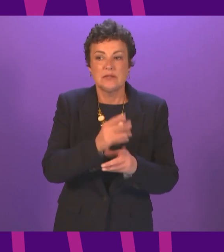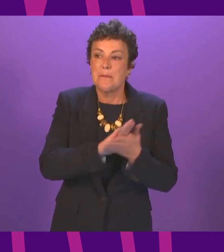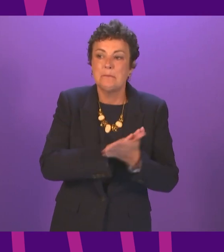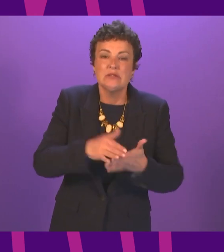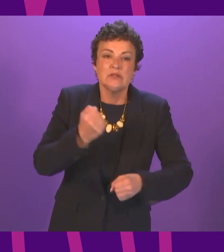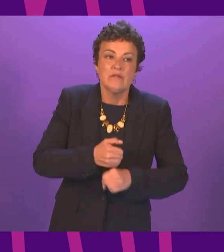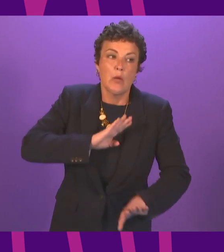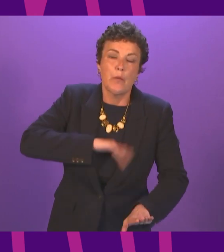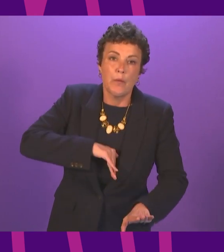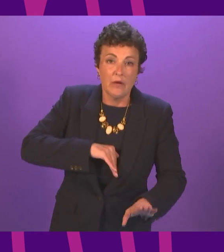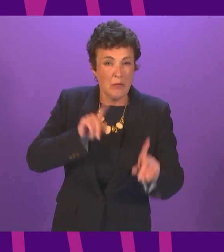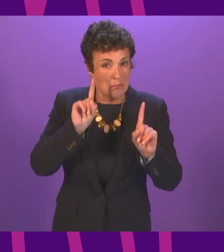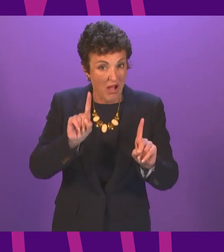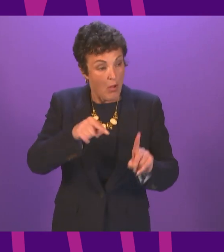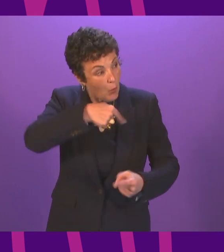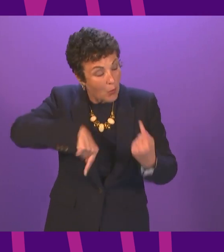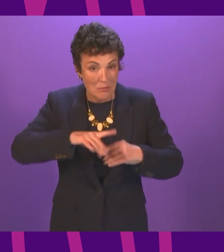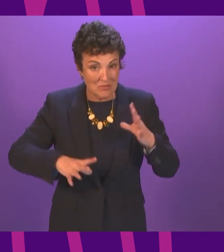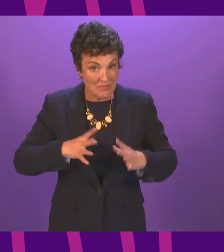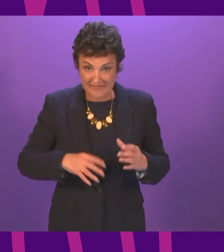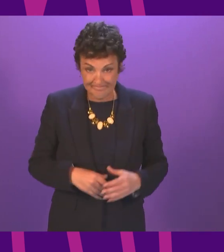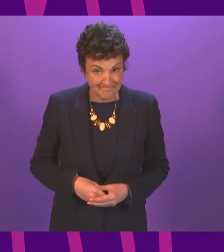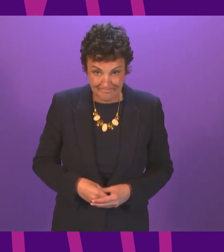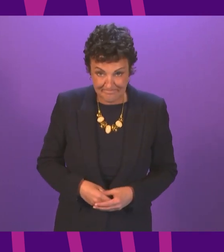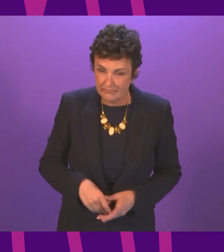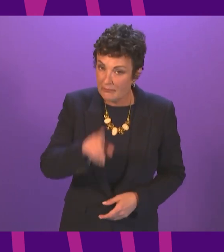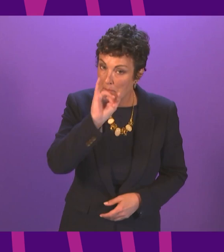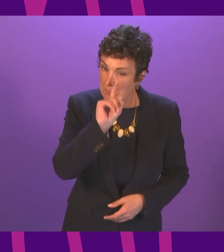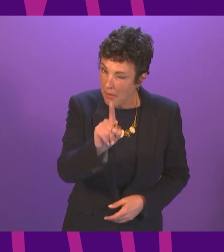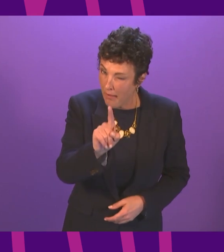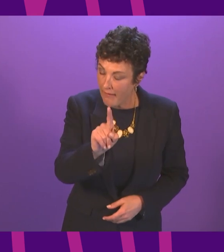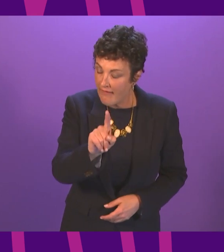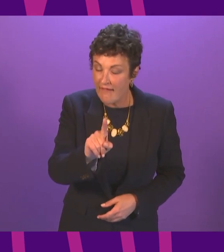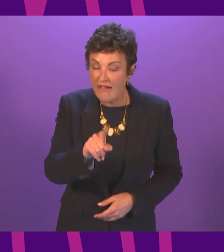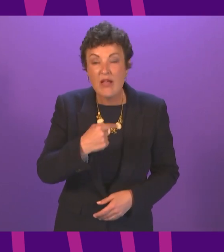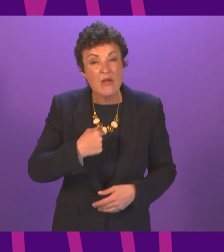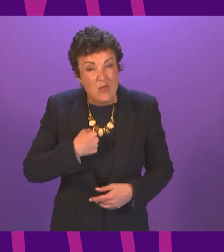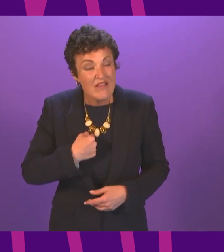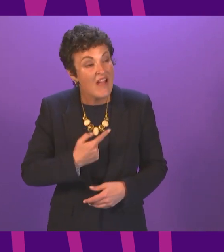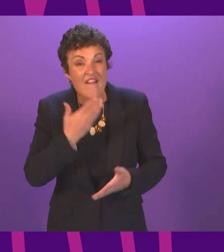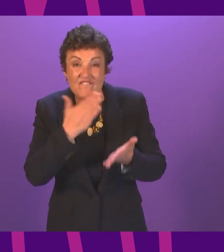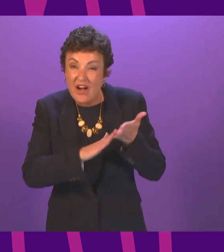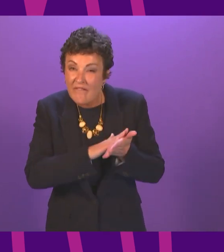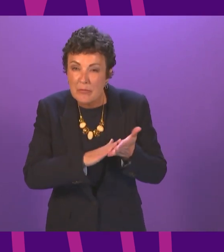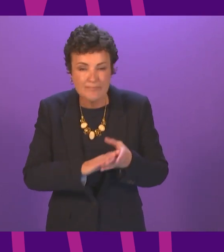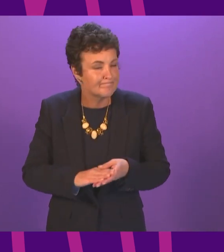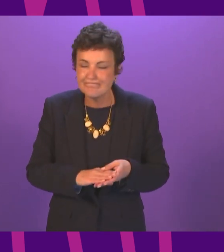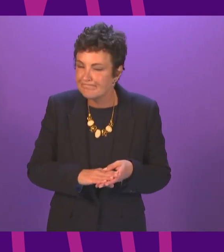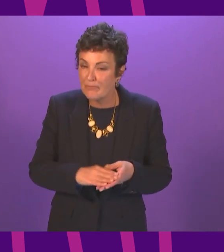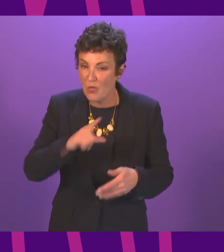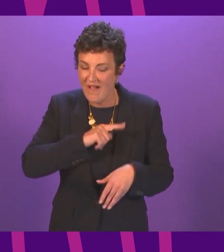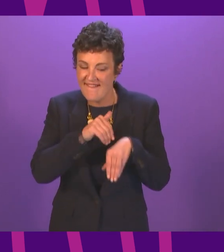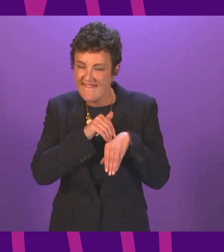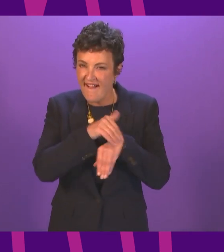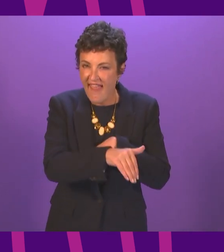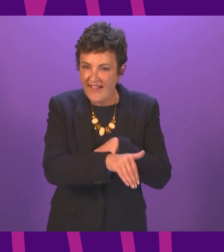unprepared is unquestionable but our unforgivable vulnerability was neglect decline and division we